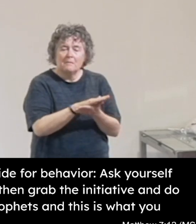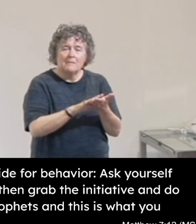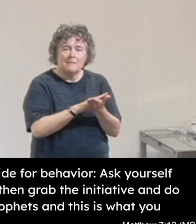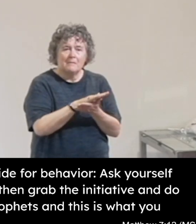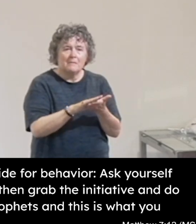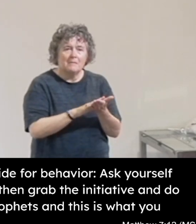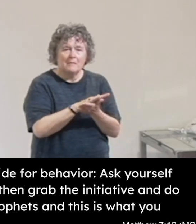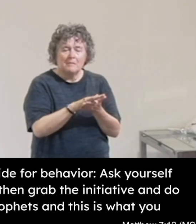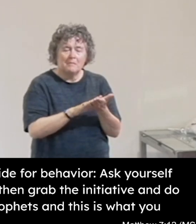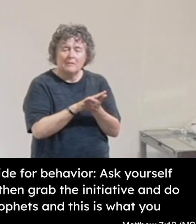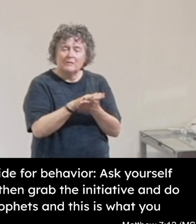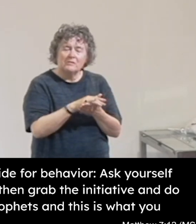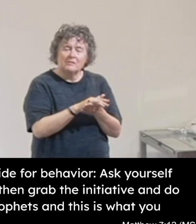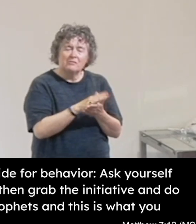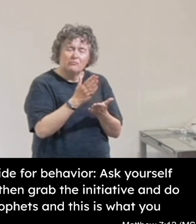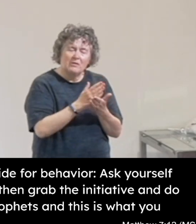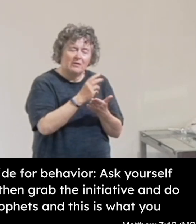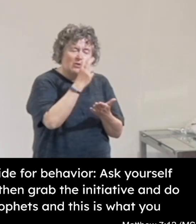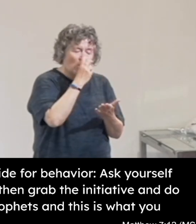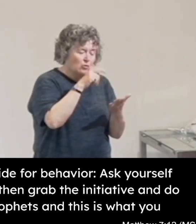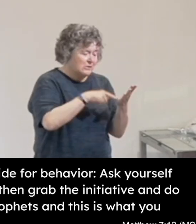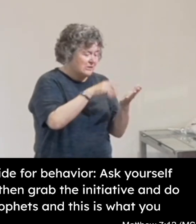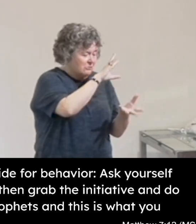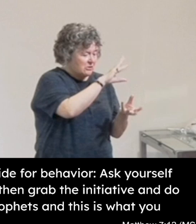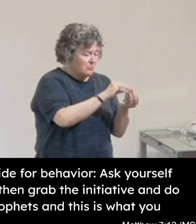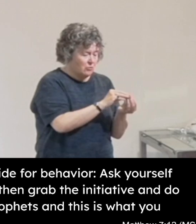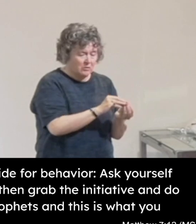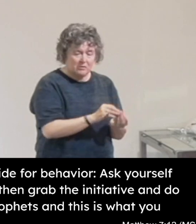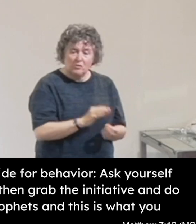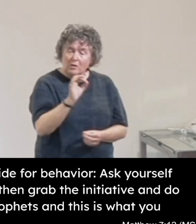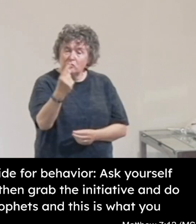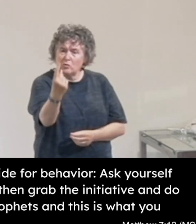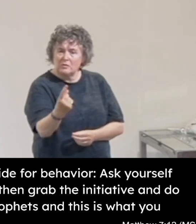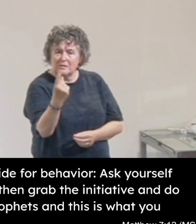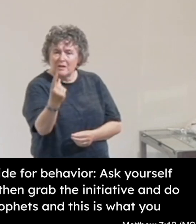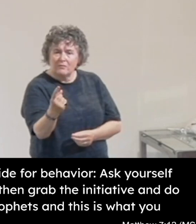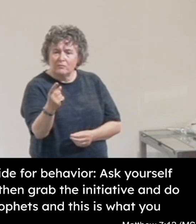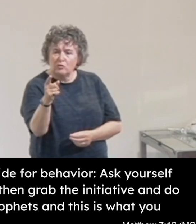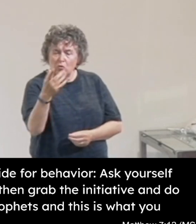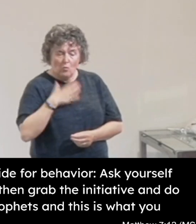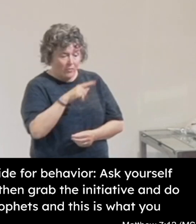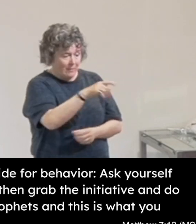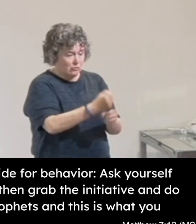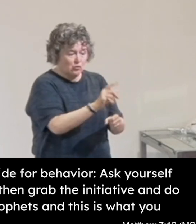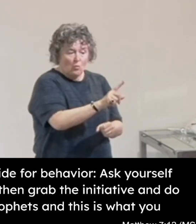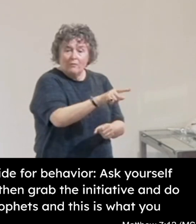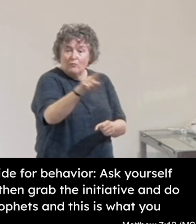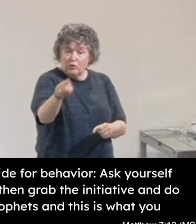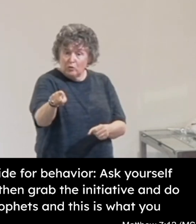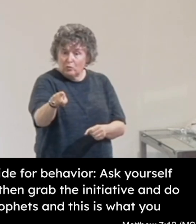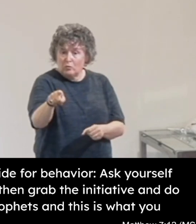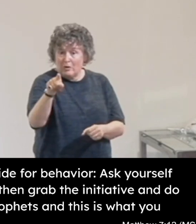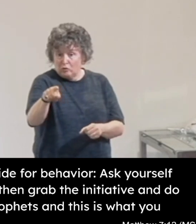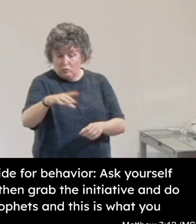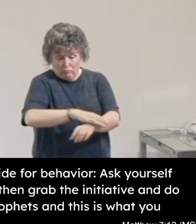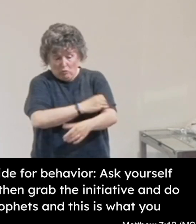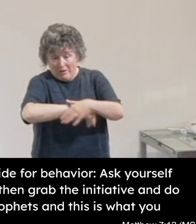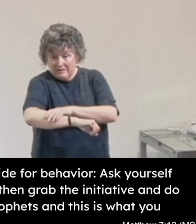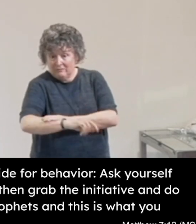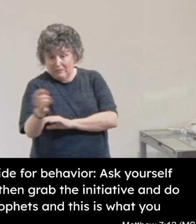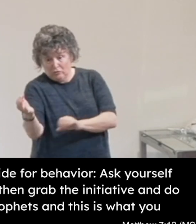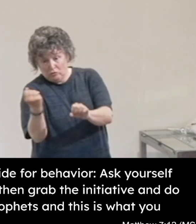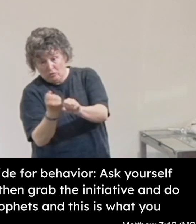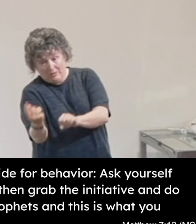prophets, the Old Testament, the Word of God. And this is what you get. So this is a guide